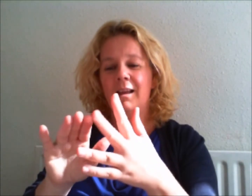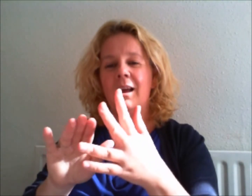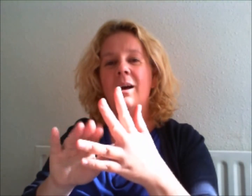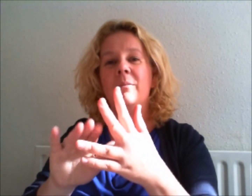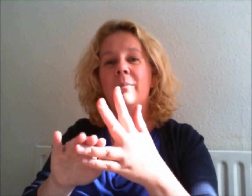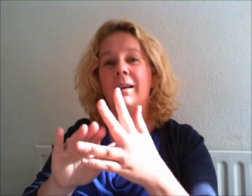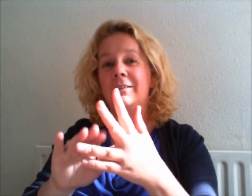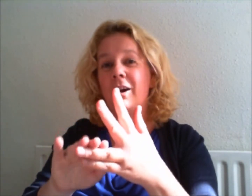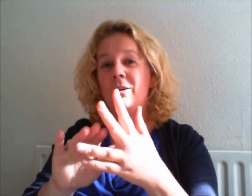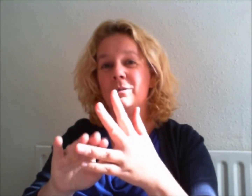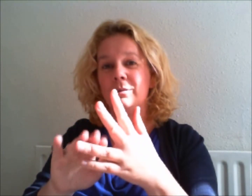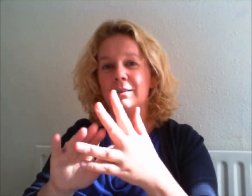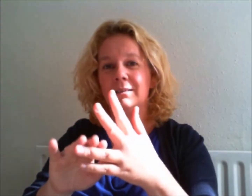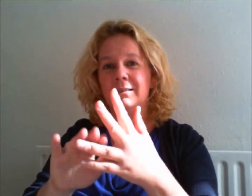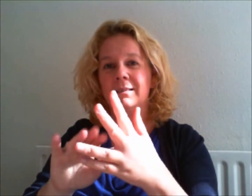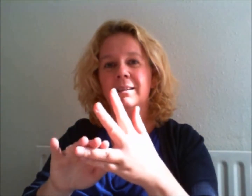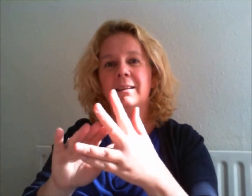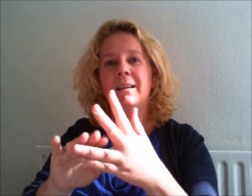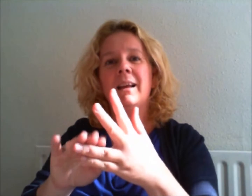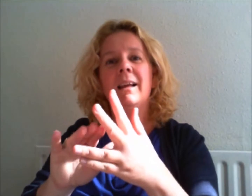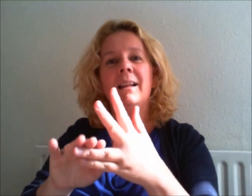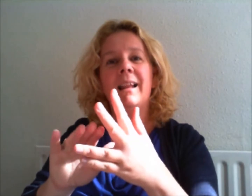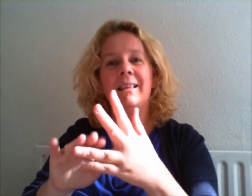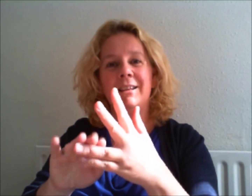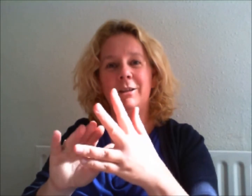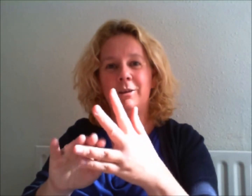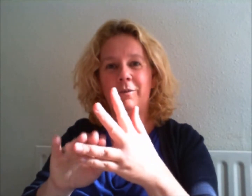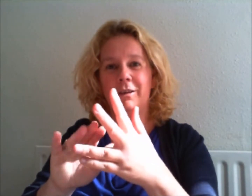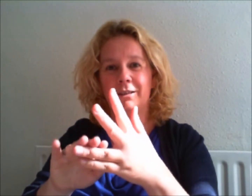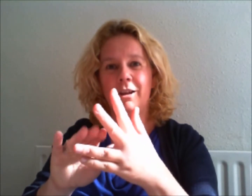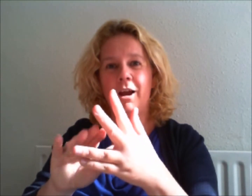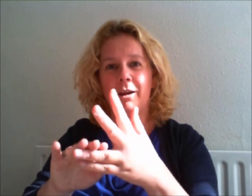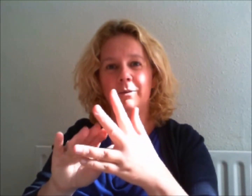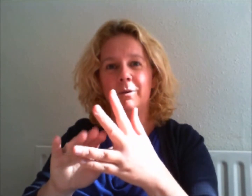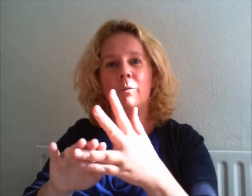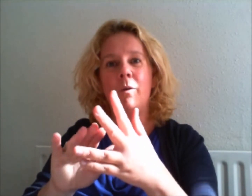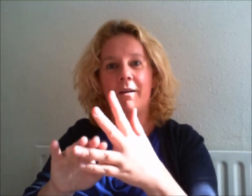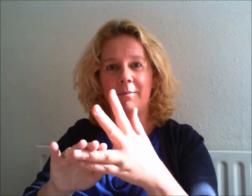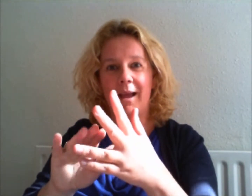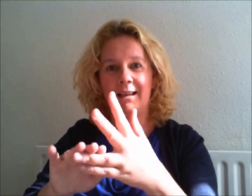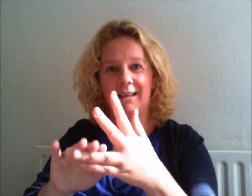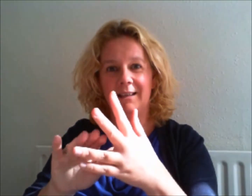My goals. Let the universe know where I'm heading.